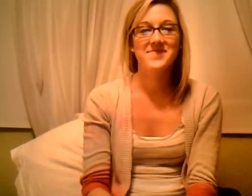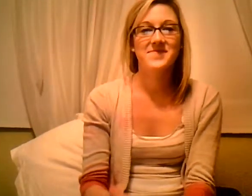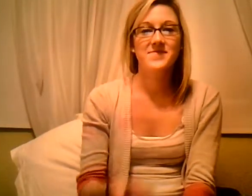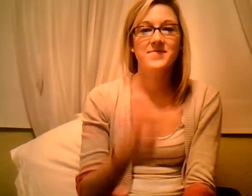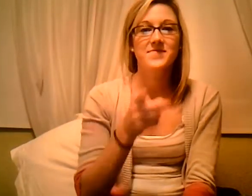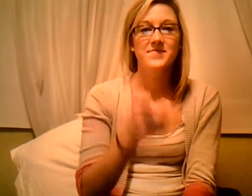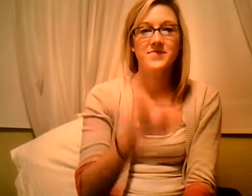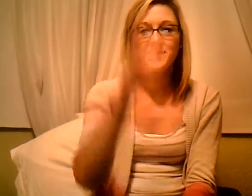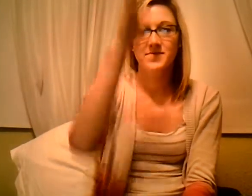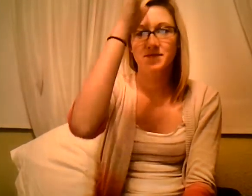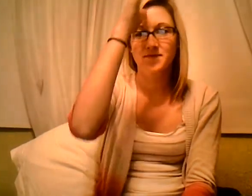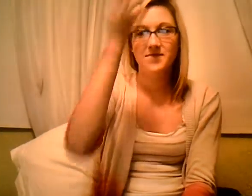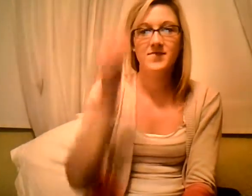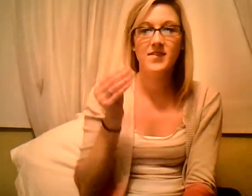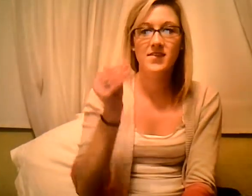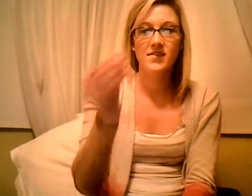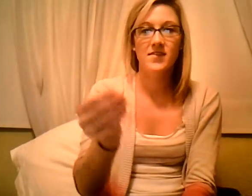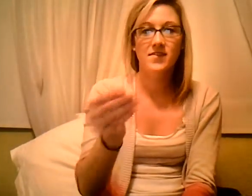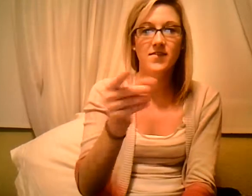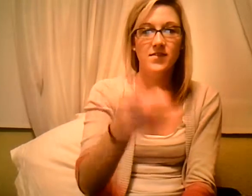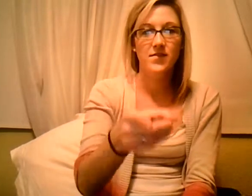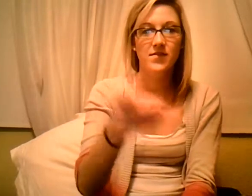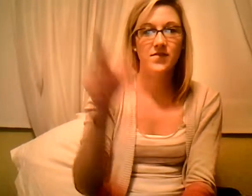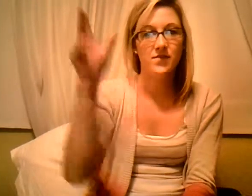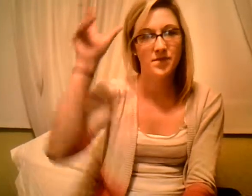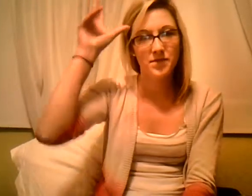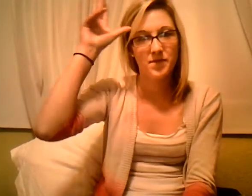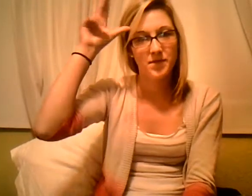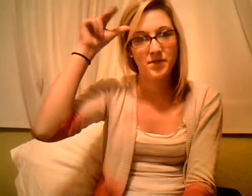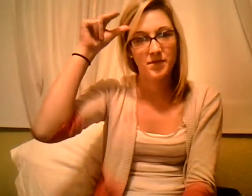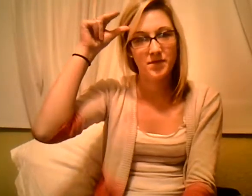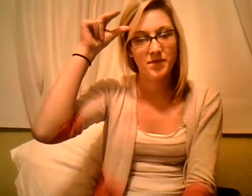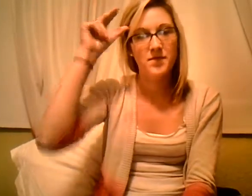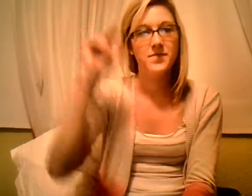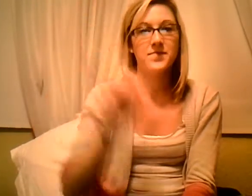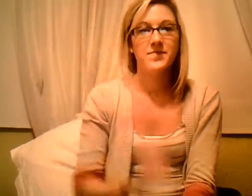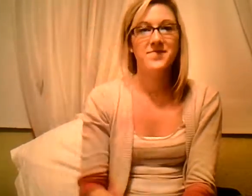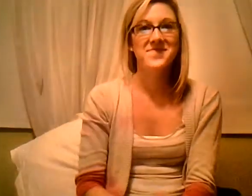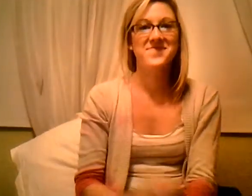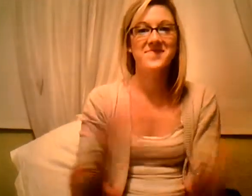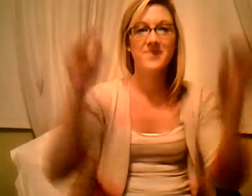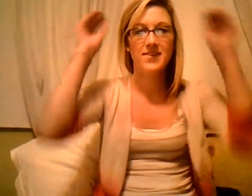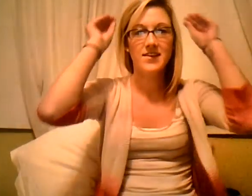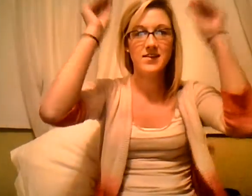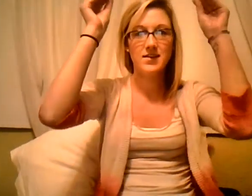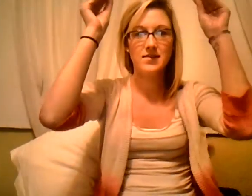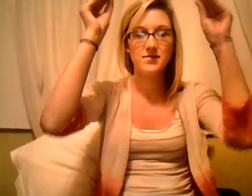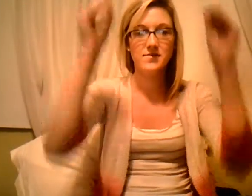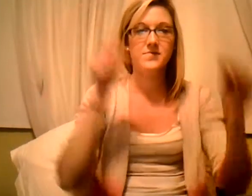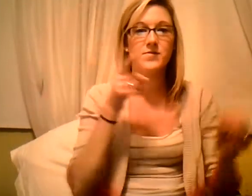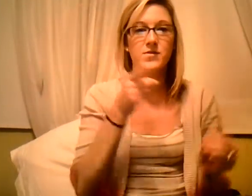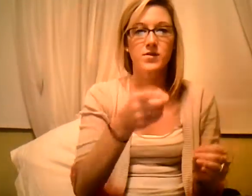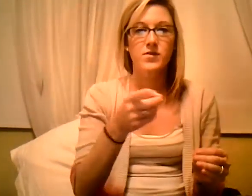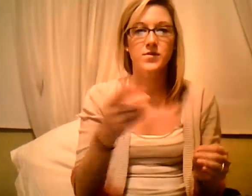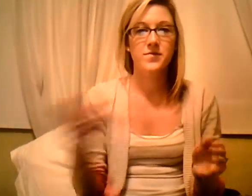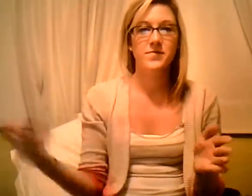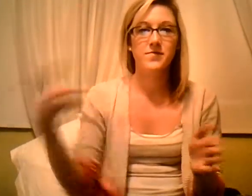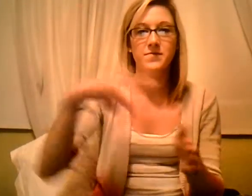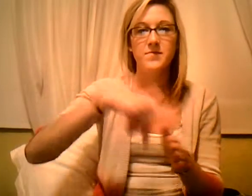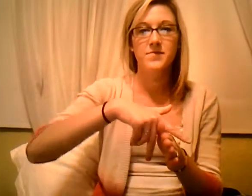Her daddy gave her her first pony, then told her to ride.